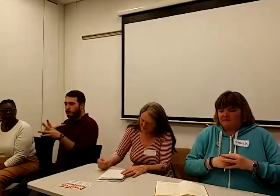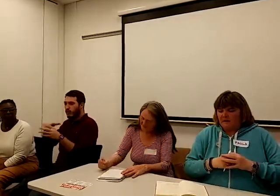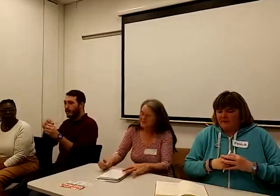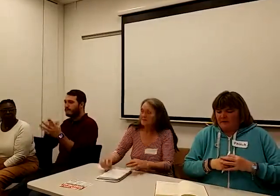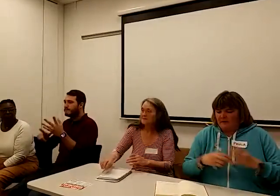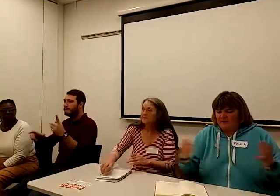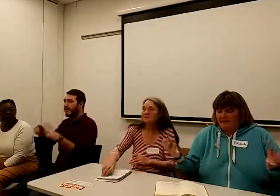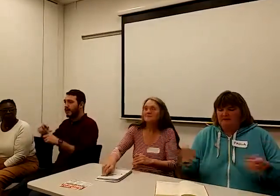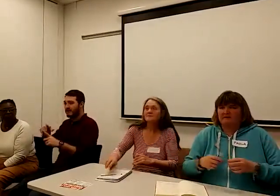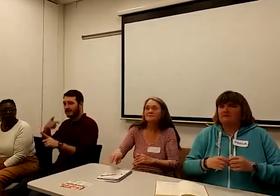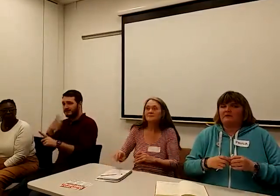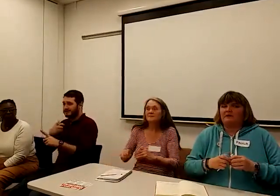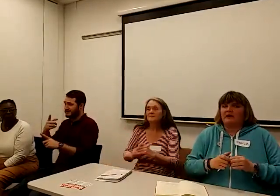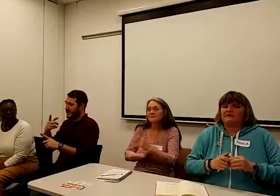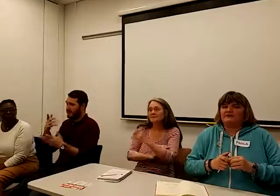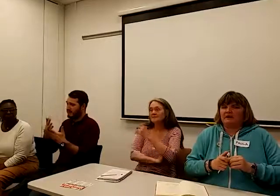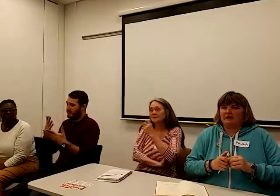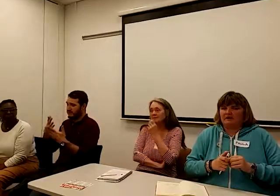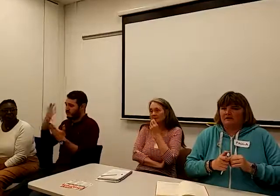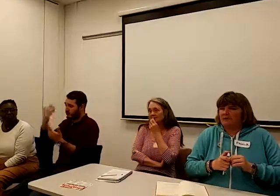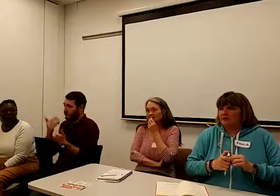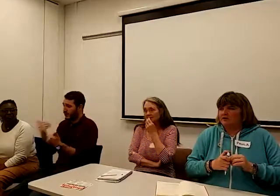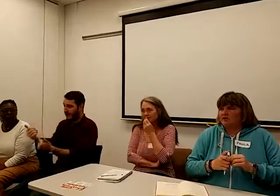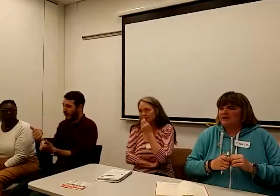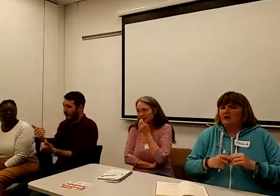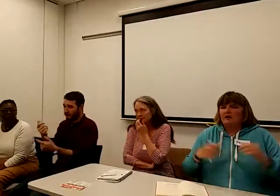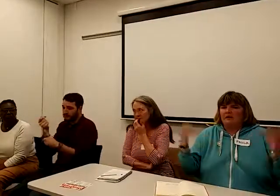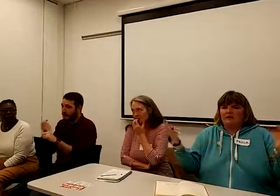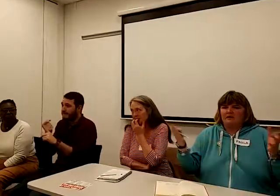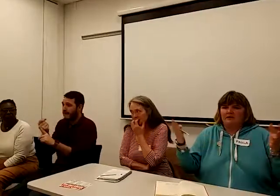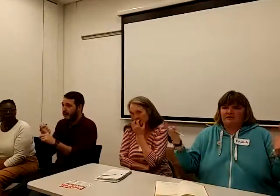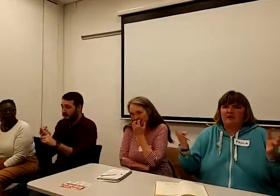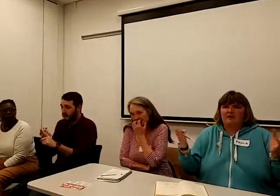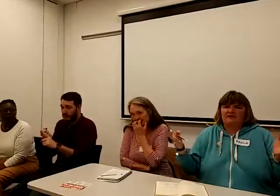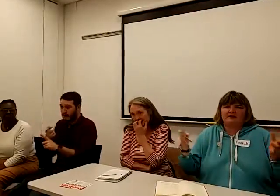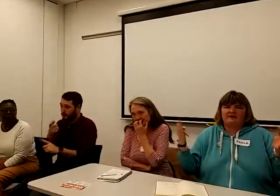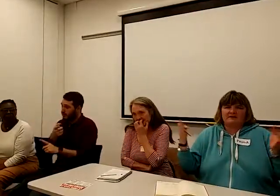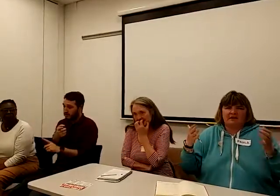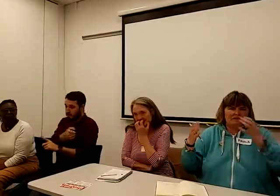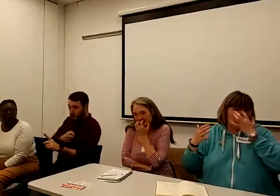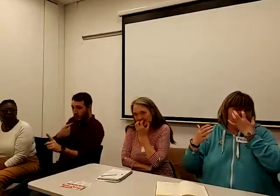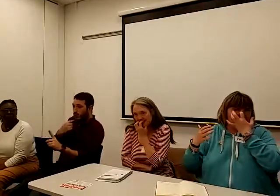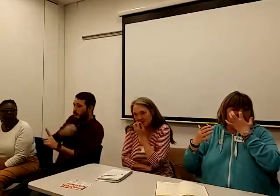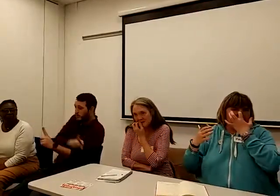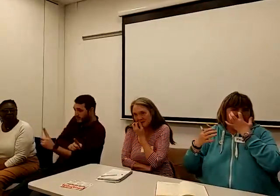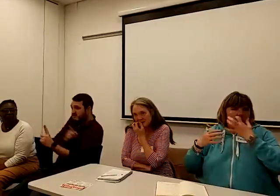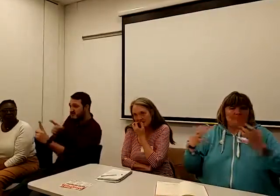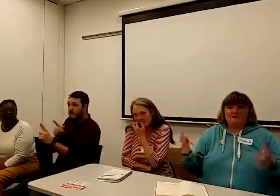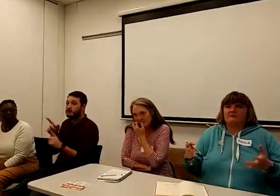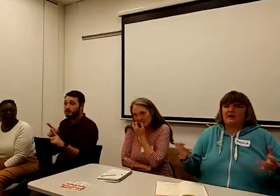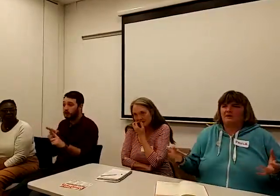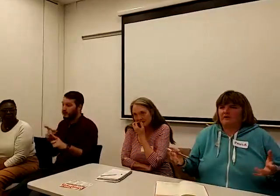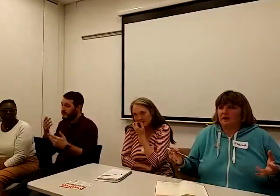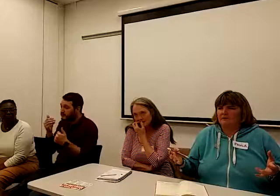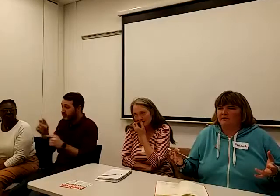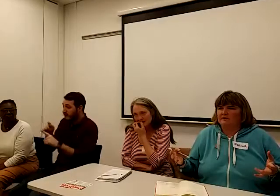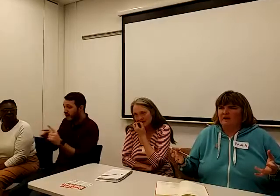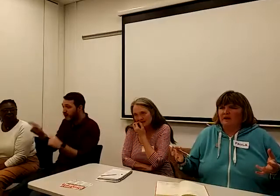mental health campaigner, can talk a lot about psychocompulsion. They're going to be targeting disabled people, mental health claimants,